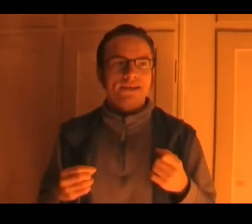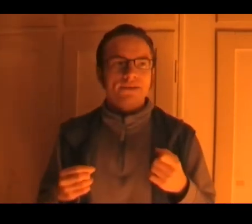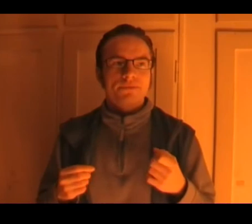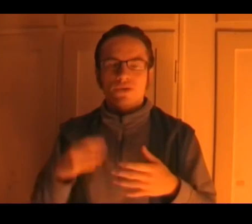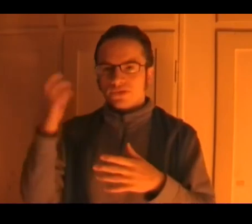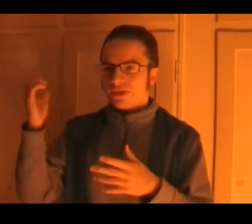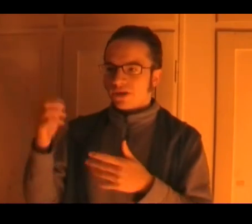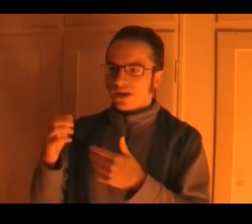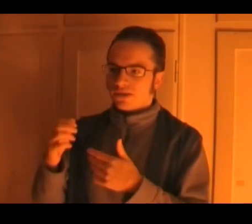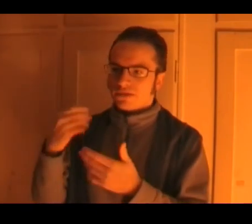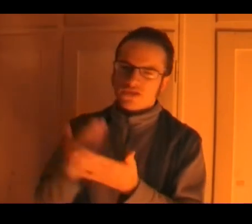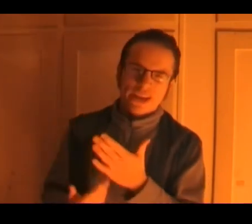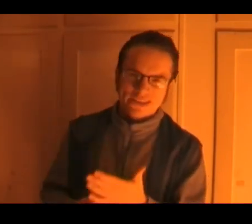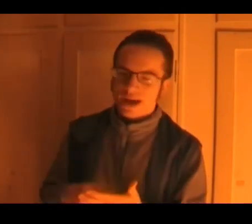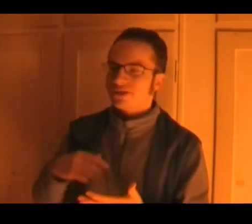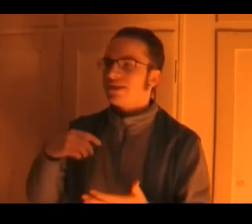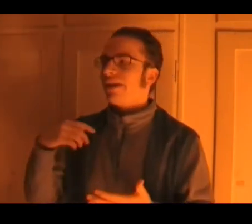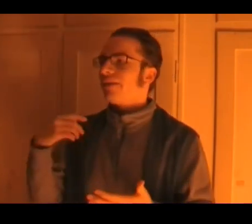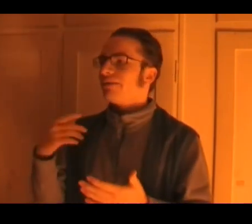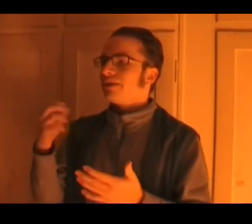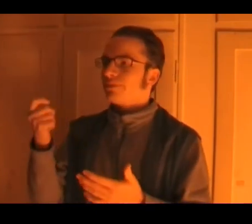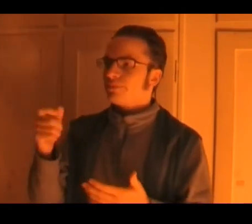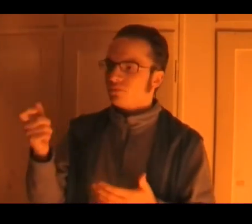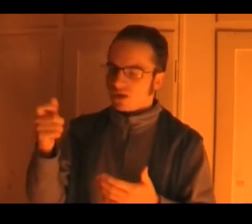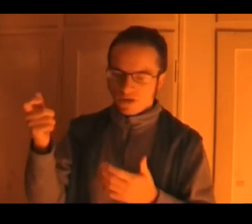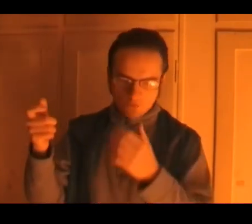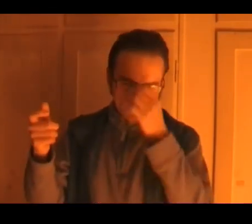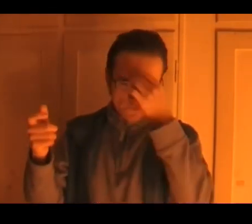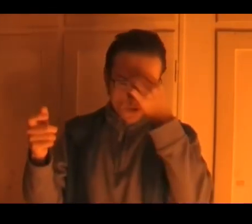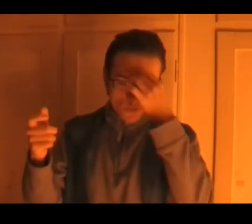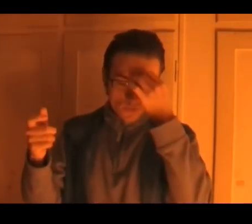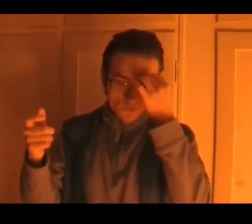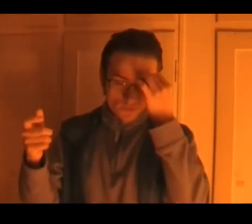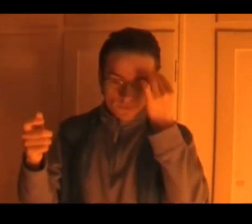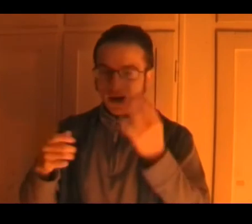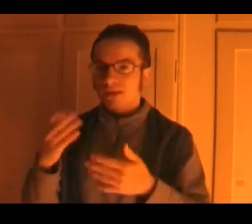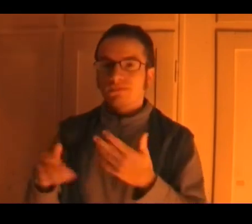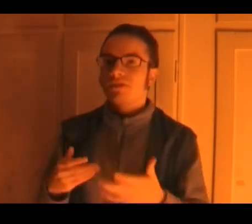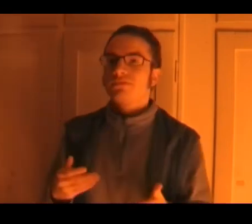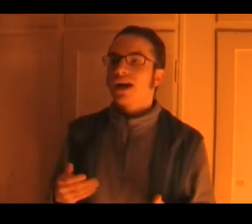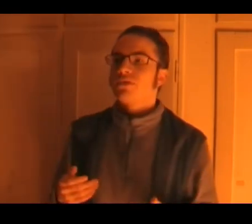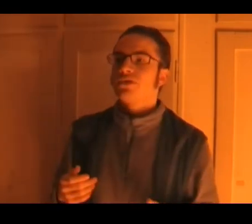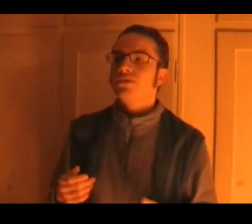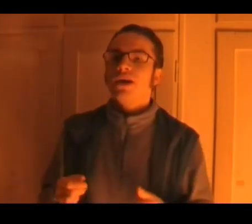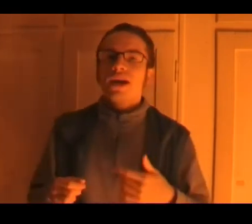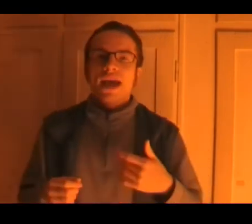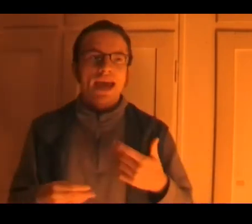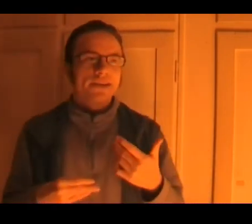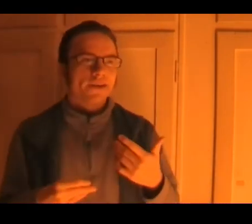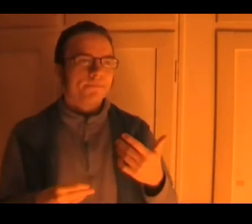uh you know they've got the surveillance cameras in there the uh phone a time or two and um